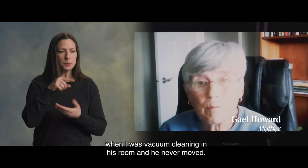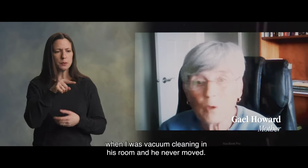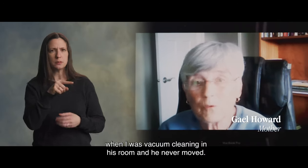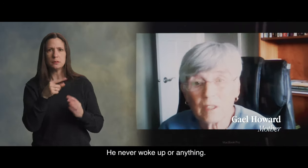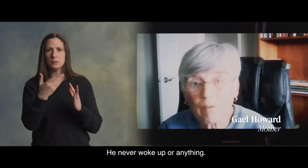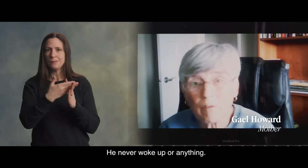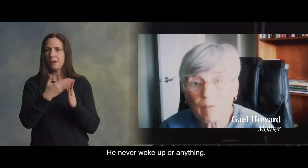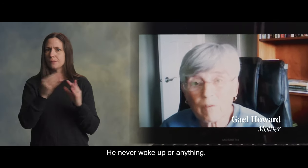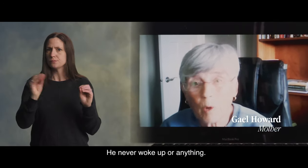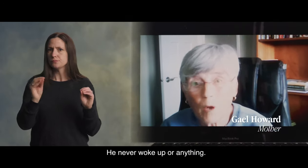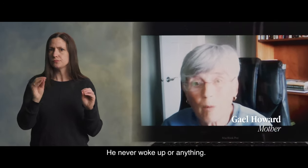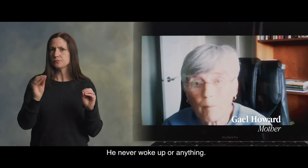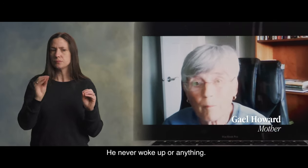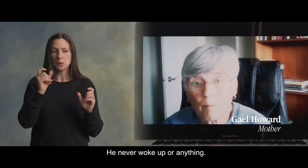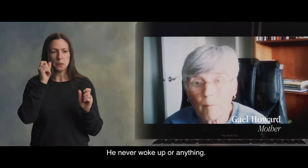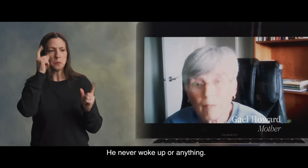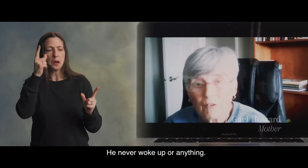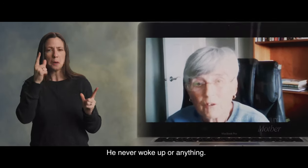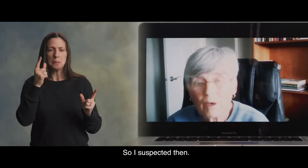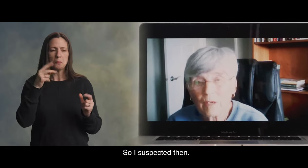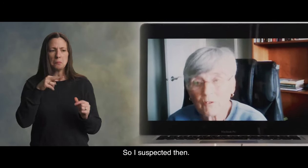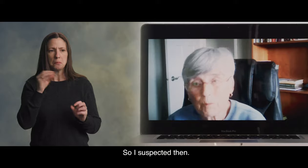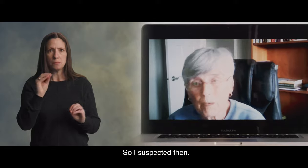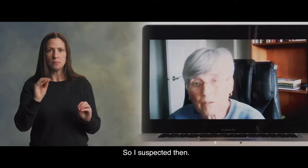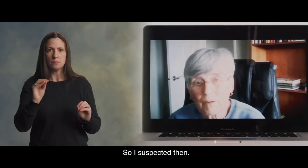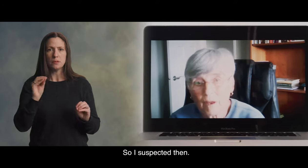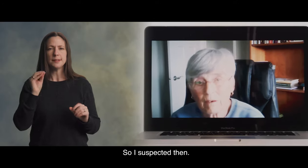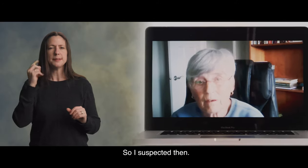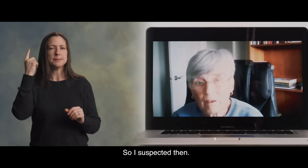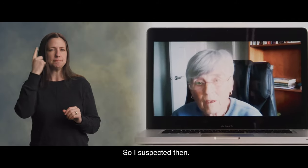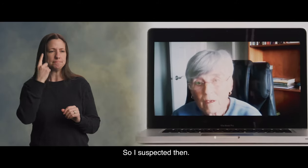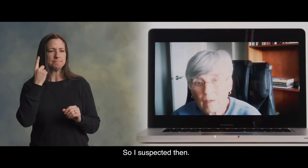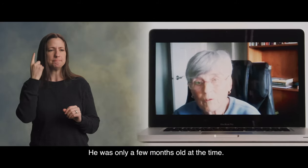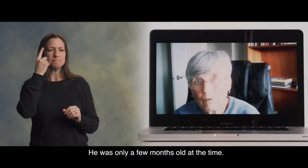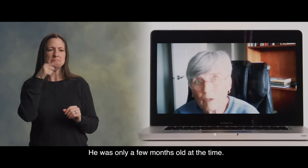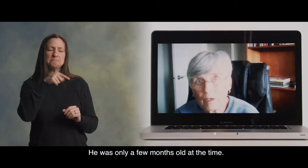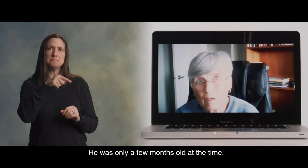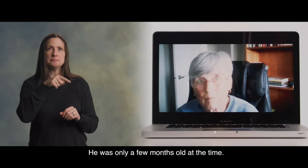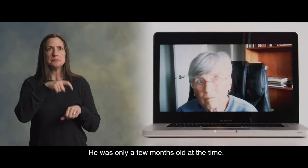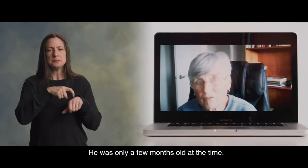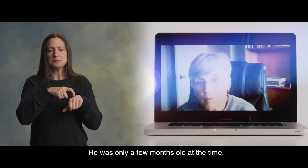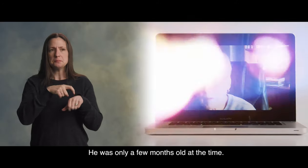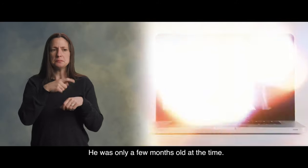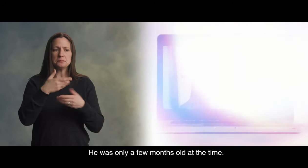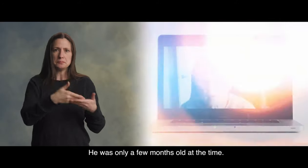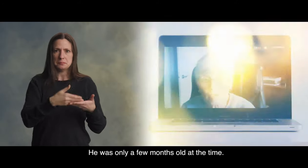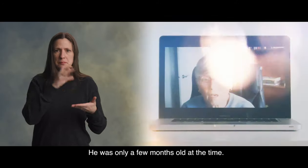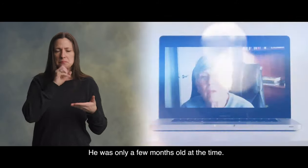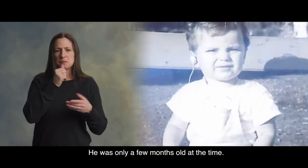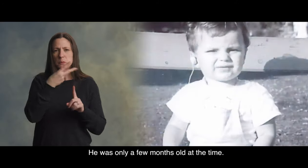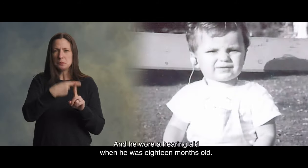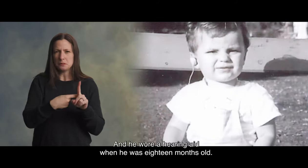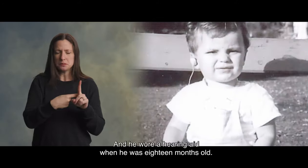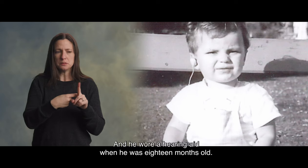he never moved, he never woke up from anything. So I suspected then, he was only a few months old at the